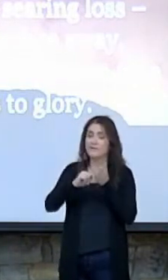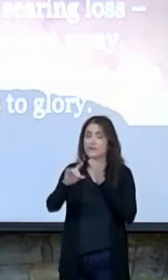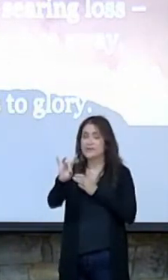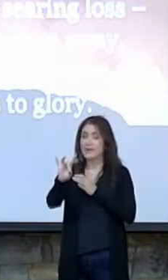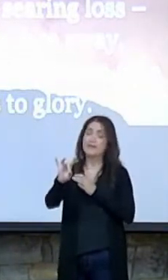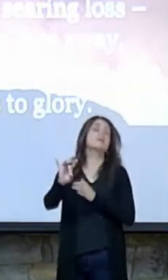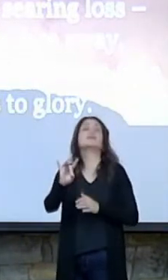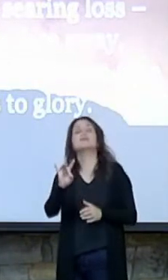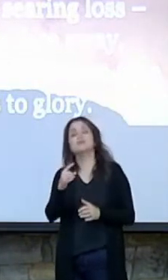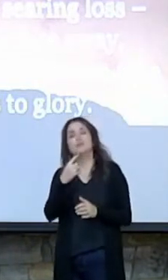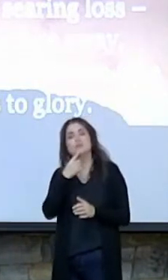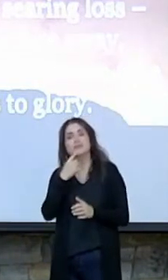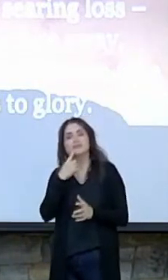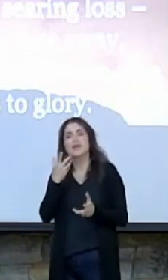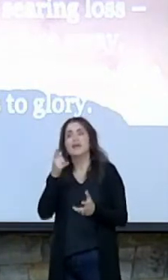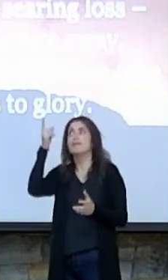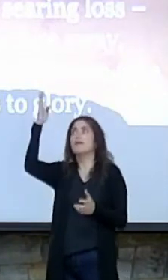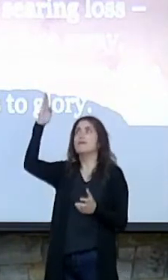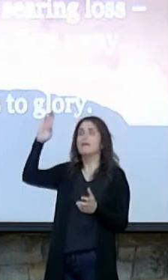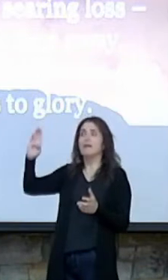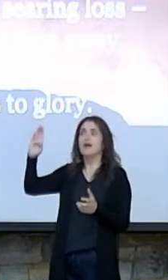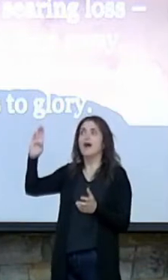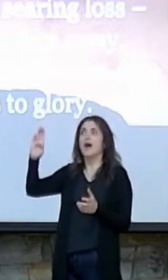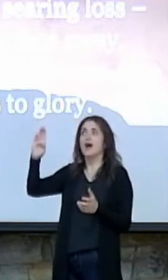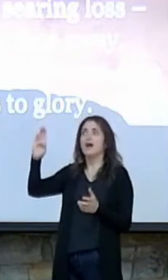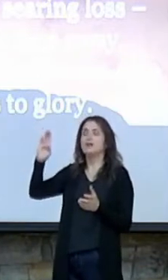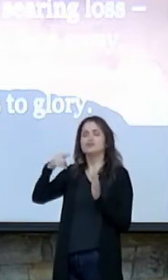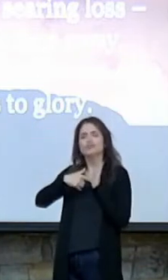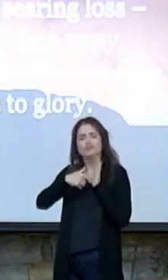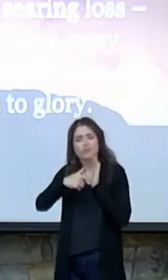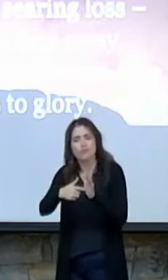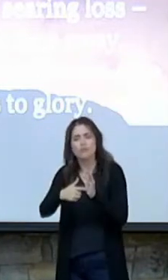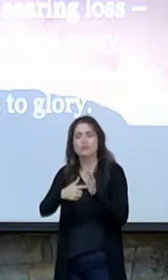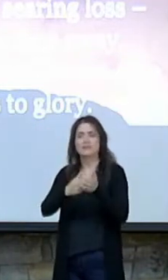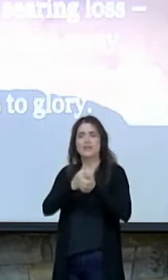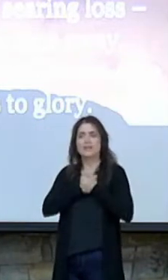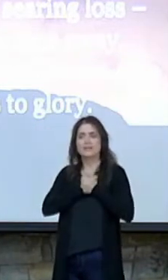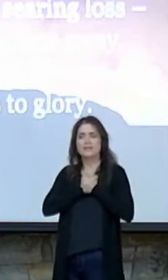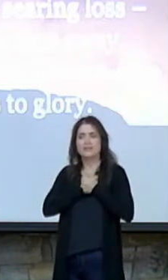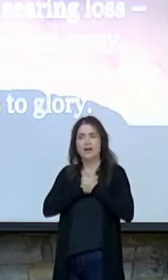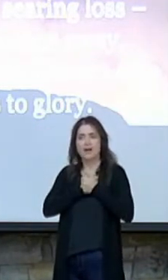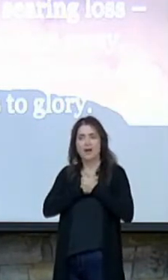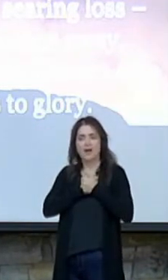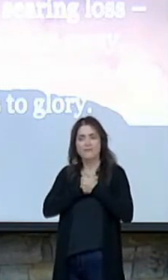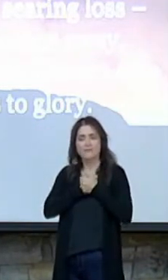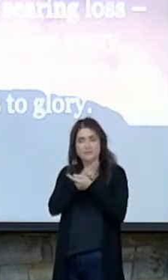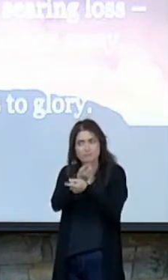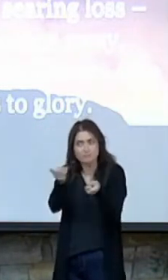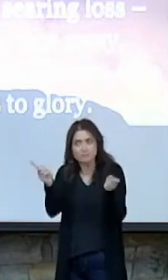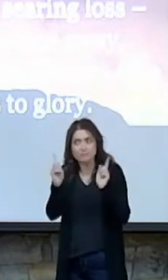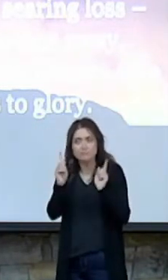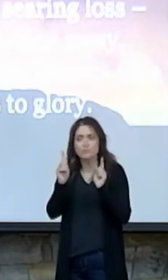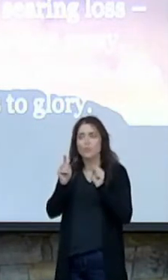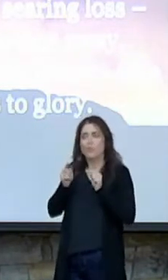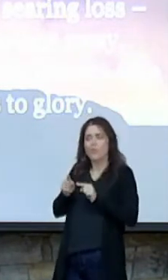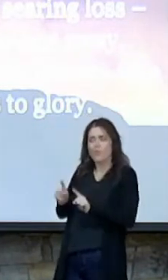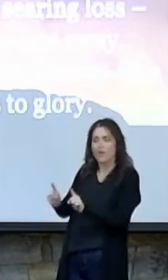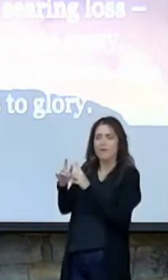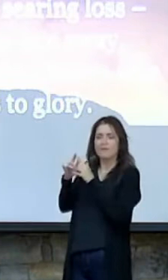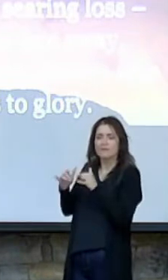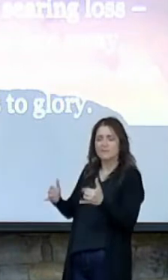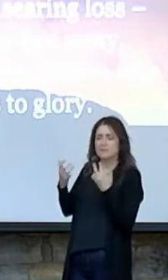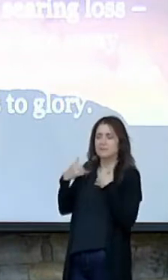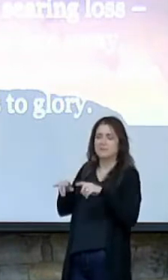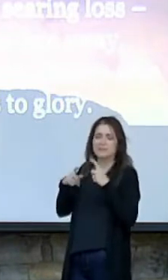would say that God God shows His love toward us while we were still sinners.